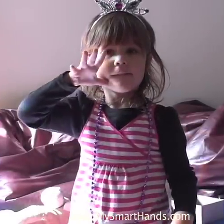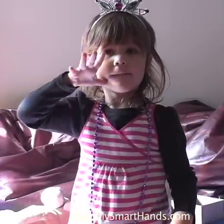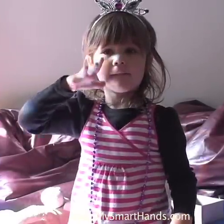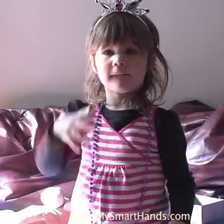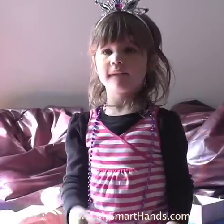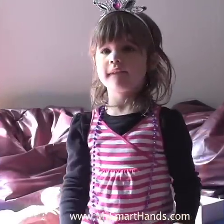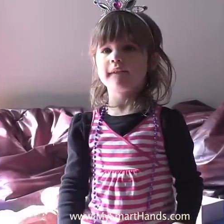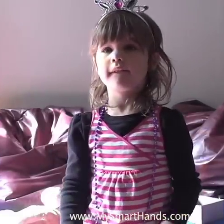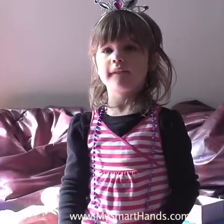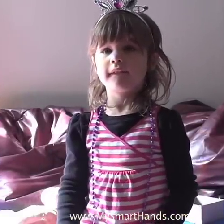That's perfect.